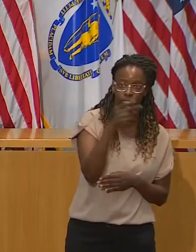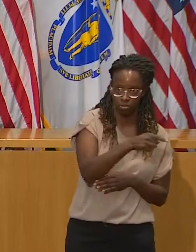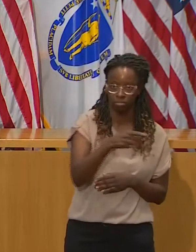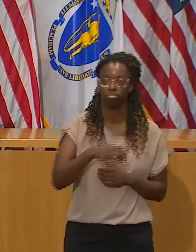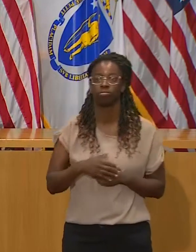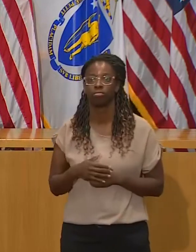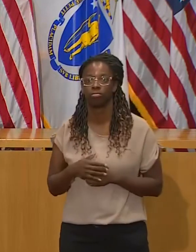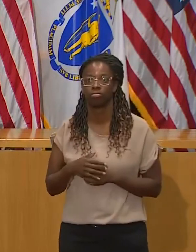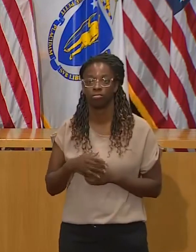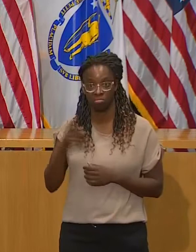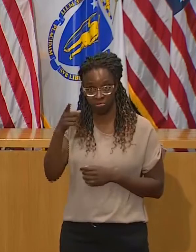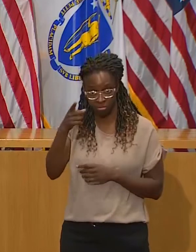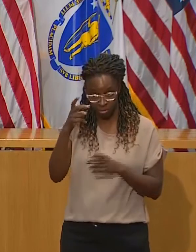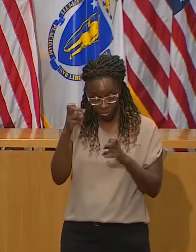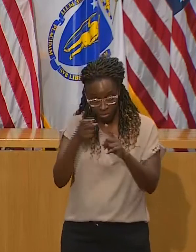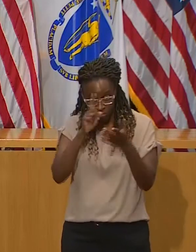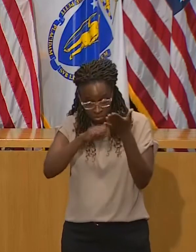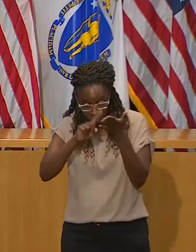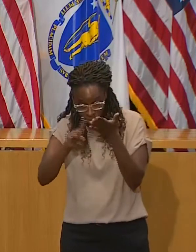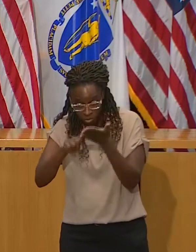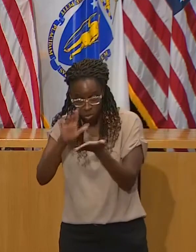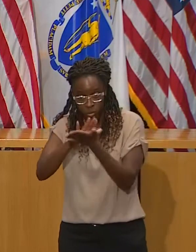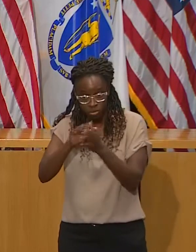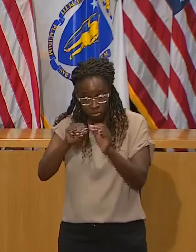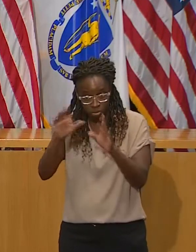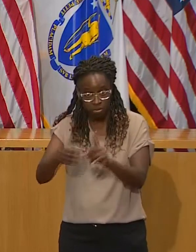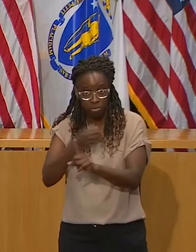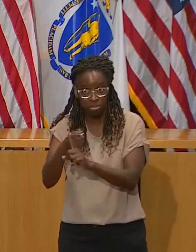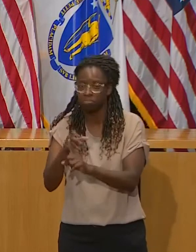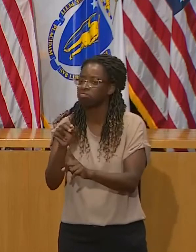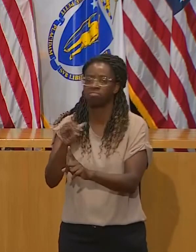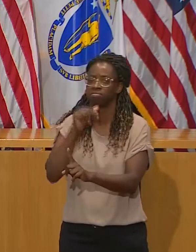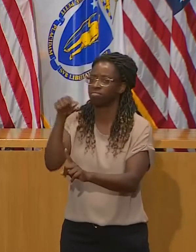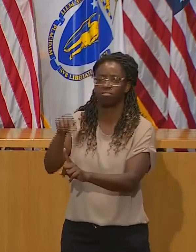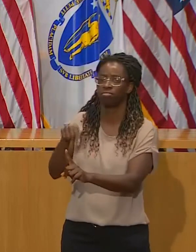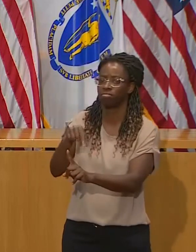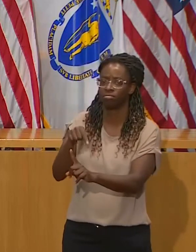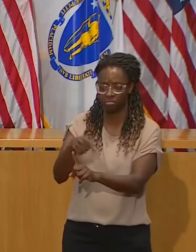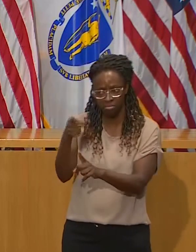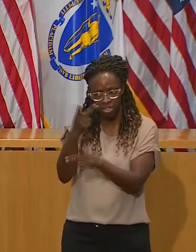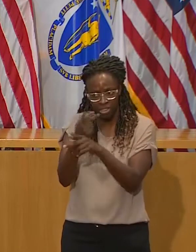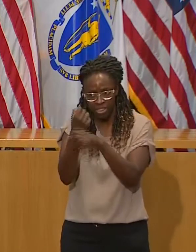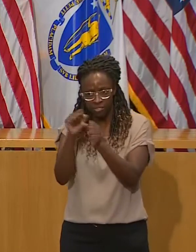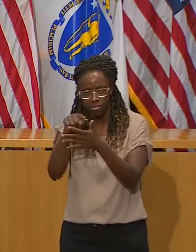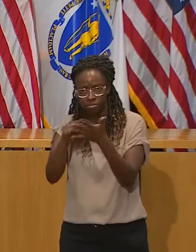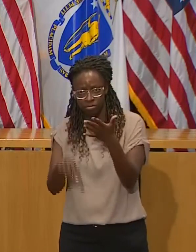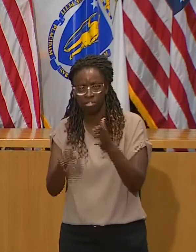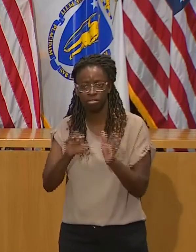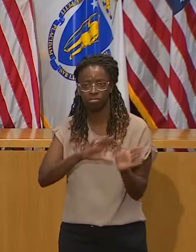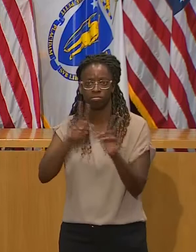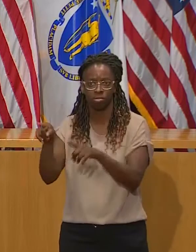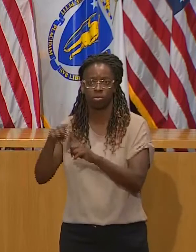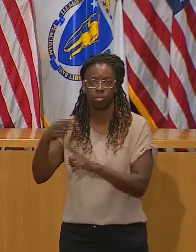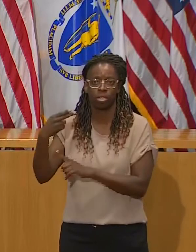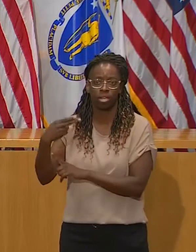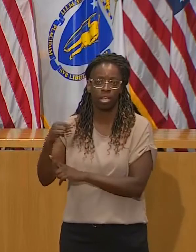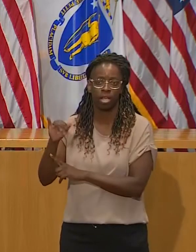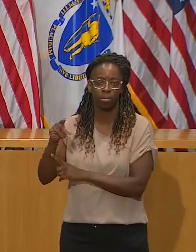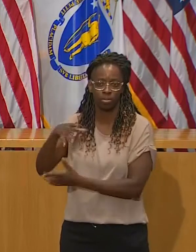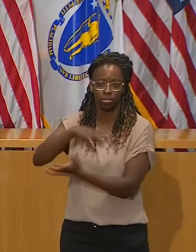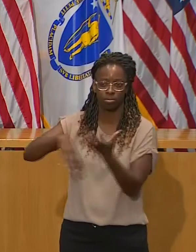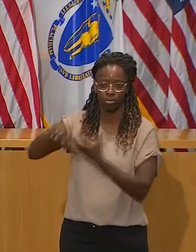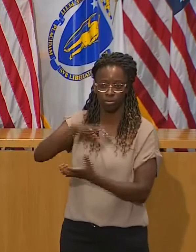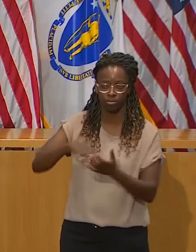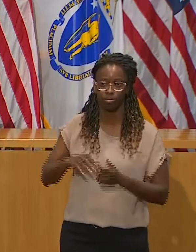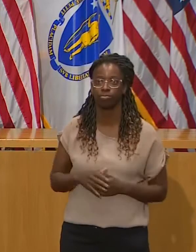about in-person learning going on anywhere right now, which is the parochial schools. The parochial schools have been in